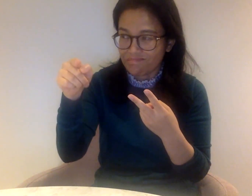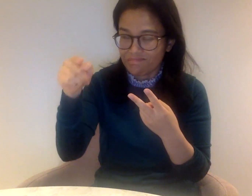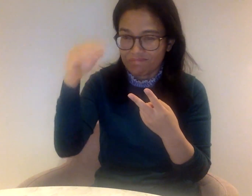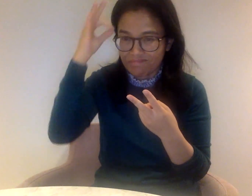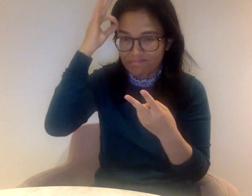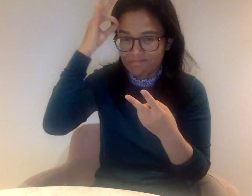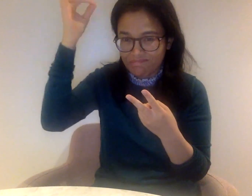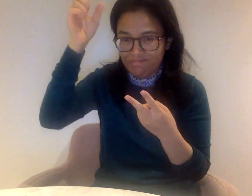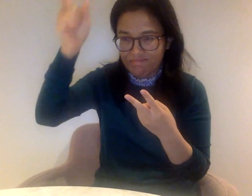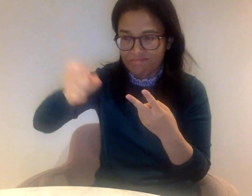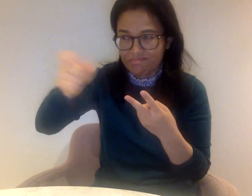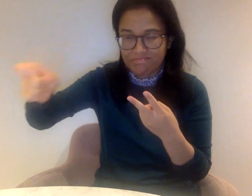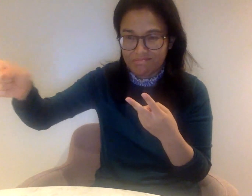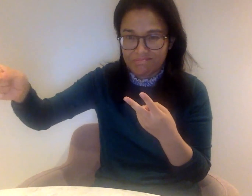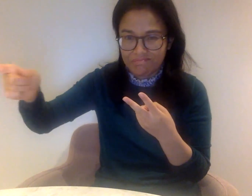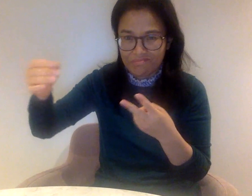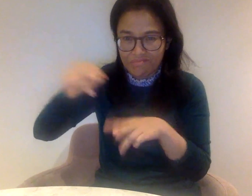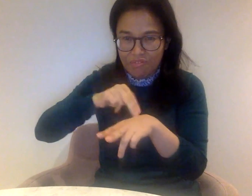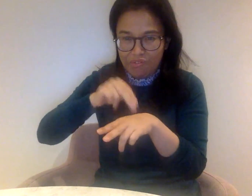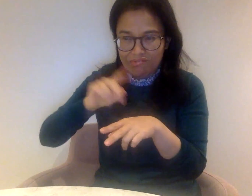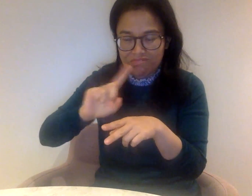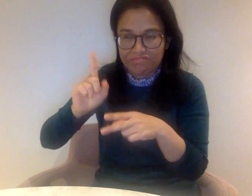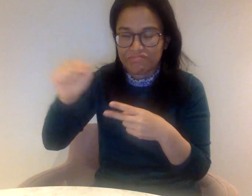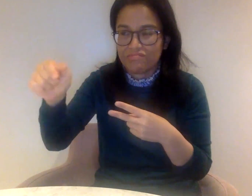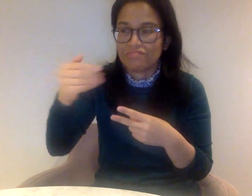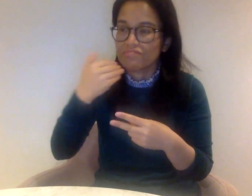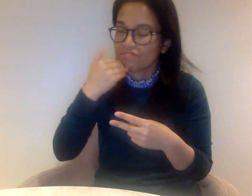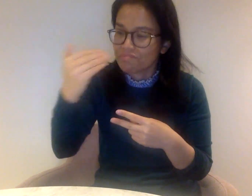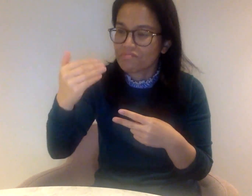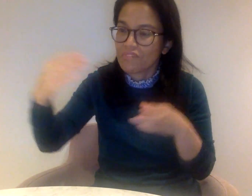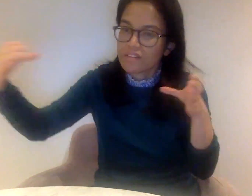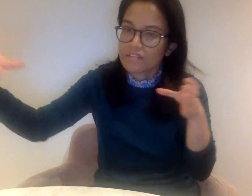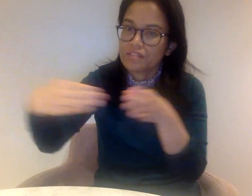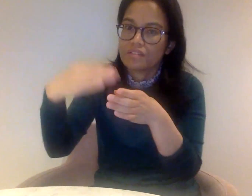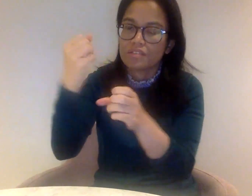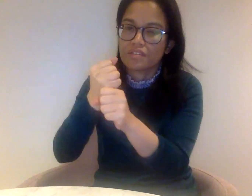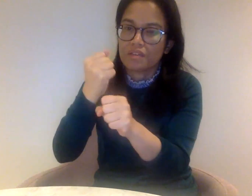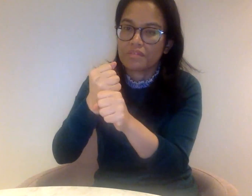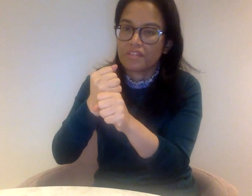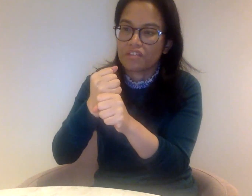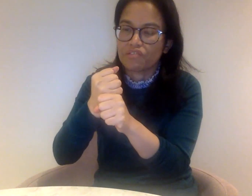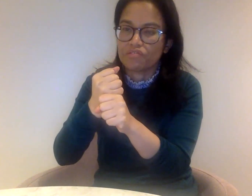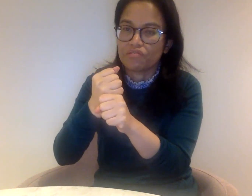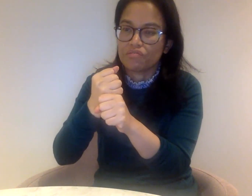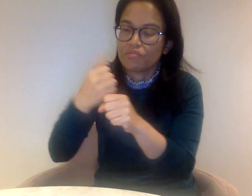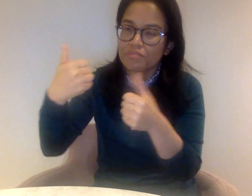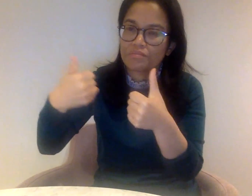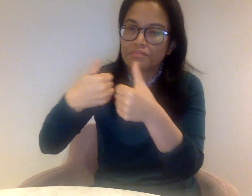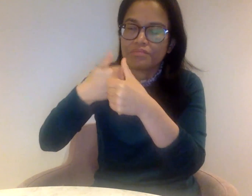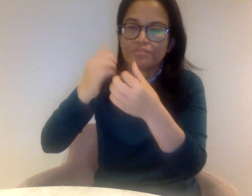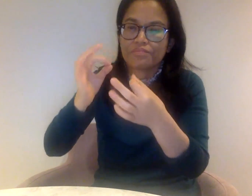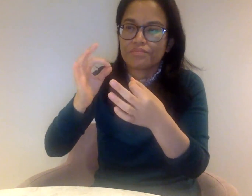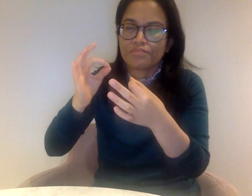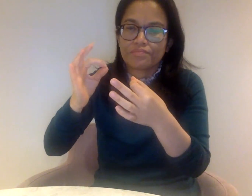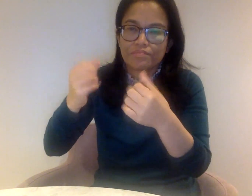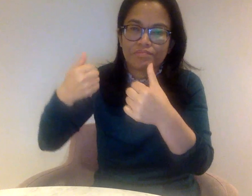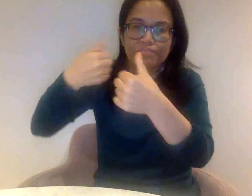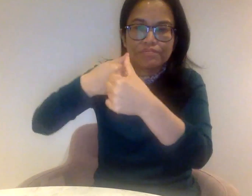that you can also ask with whom you should collaborate and really they could give you advice on how to make